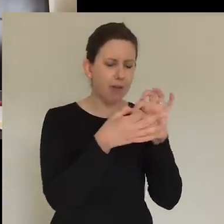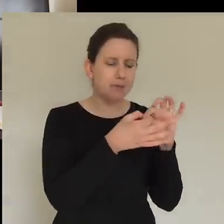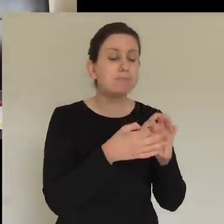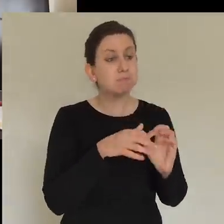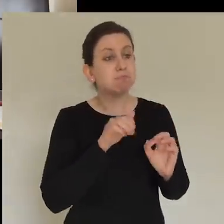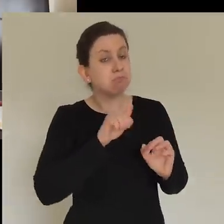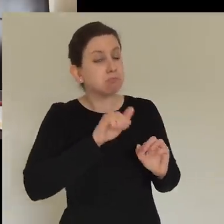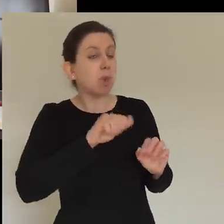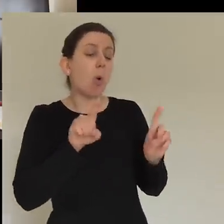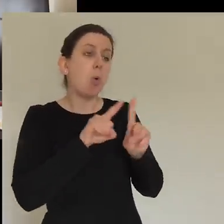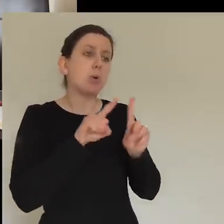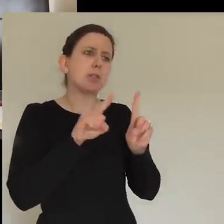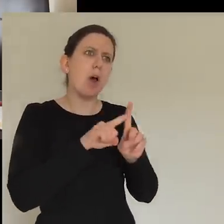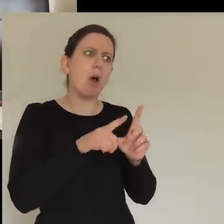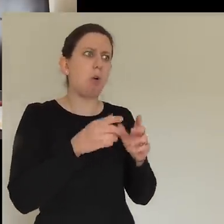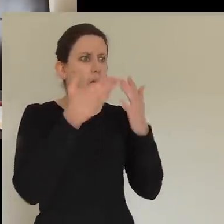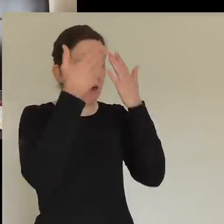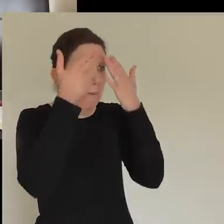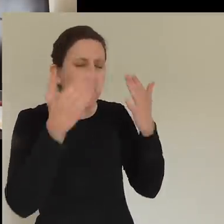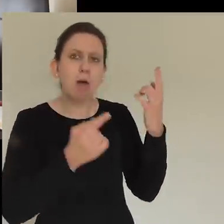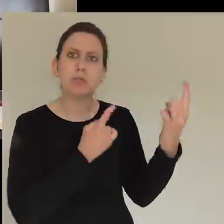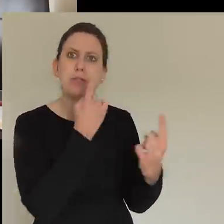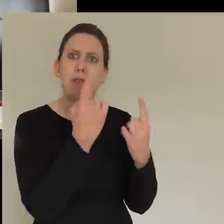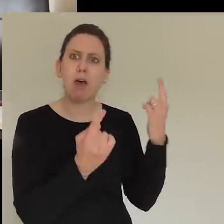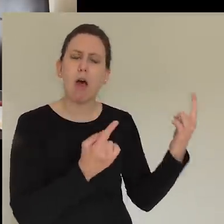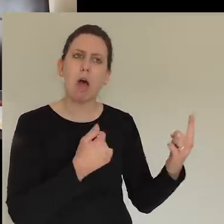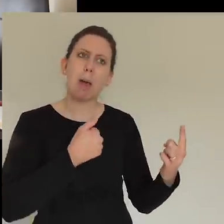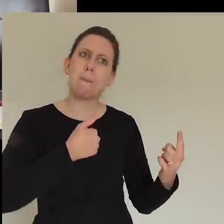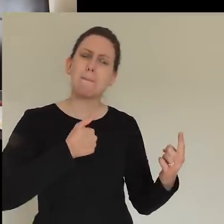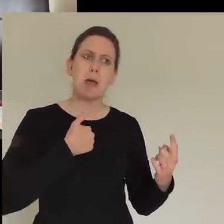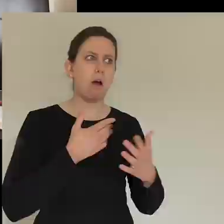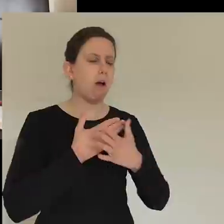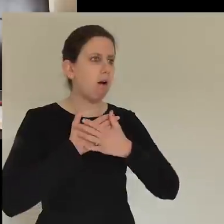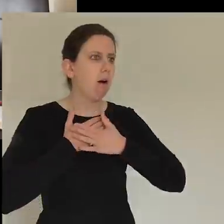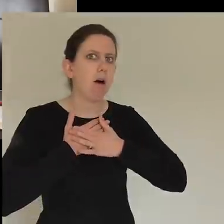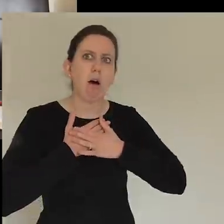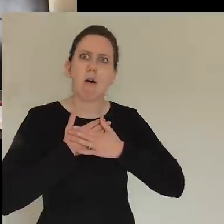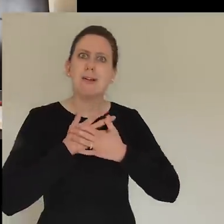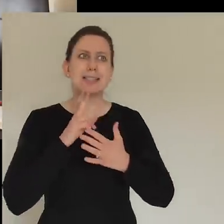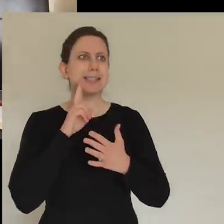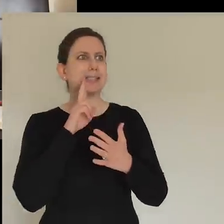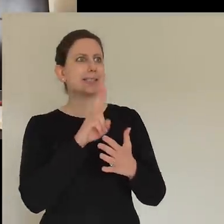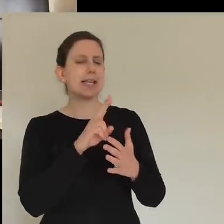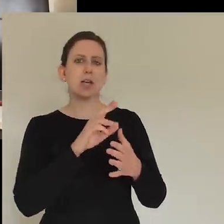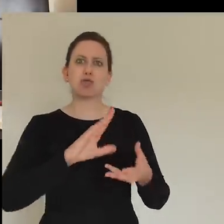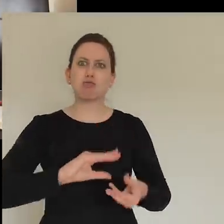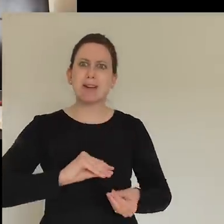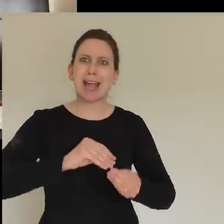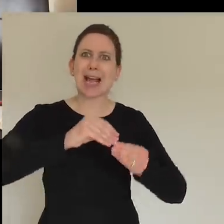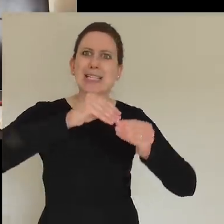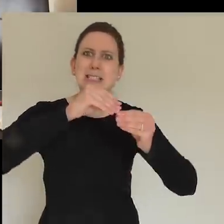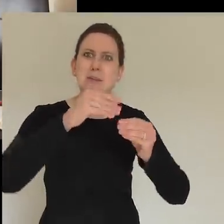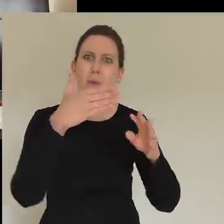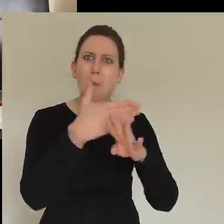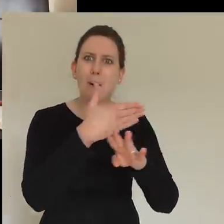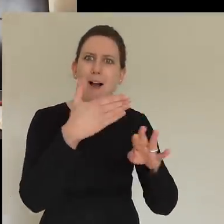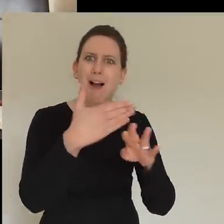other people. Yeah. I've loved seeing the creativity of some of my friends coming up with all kinds of things in this season. I've loved seeing people live streaming